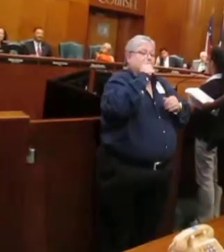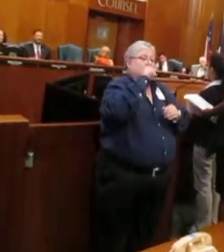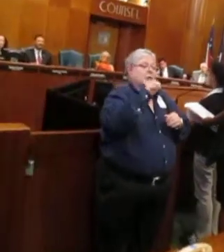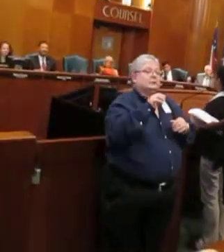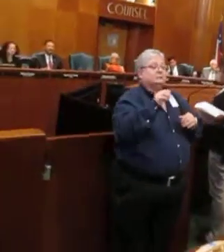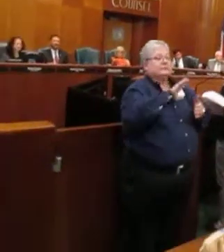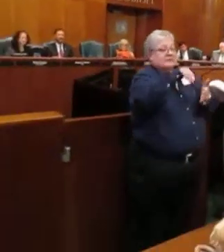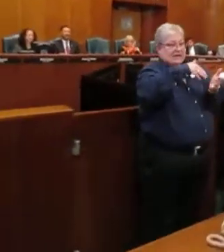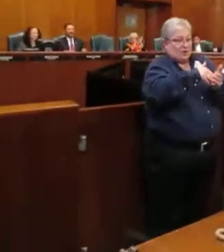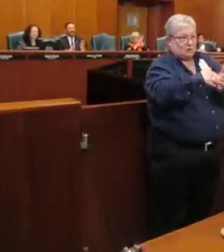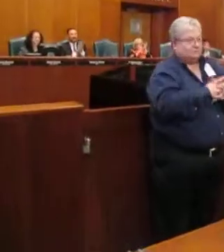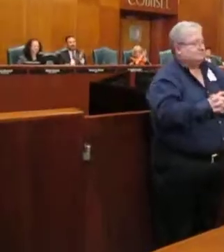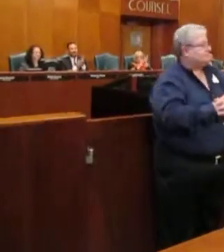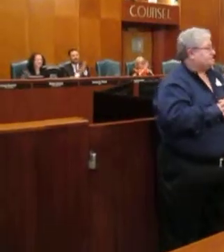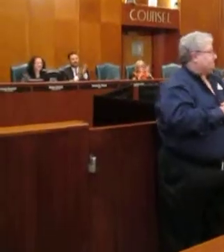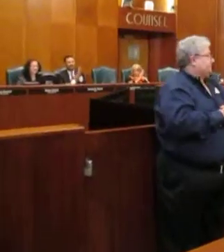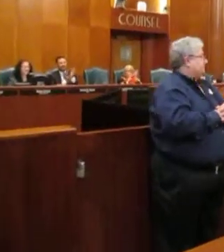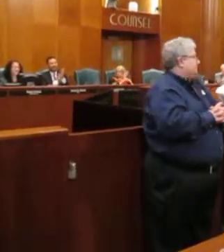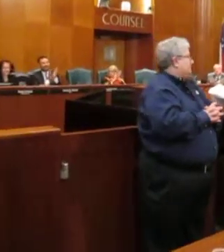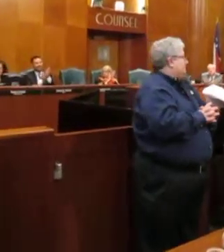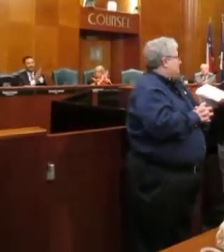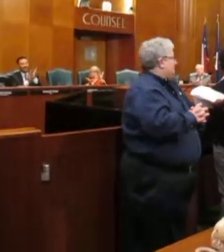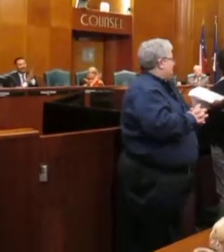you. you.